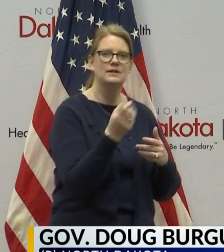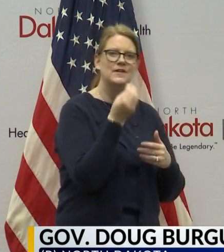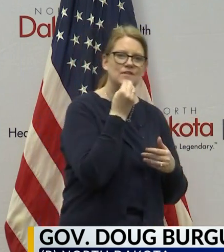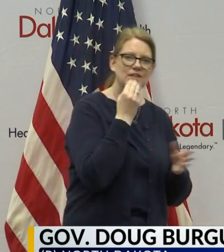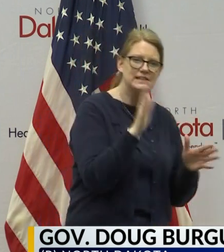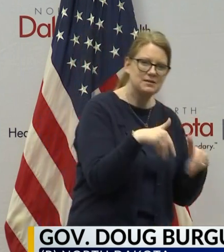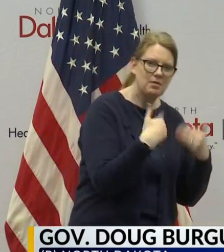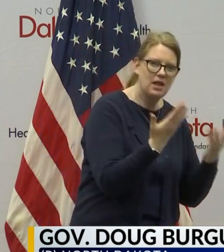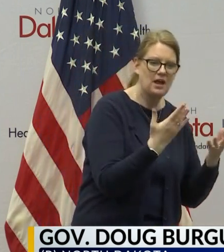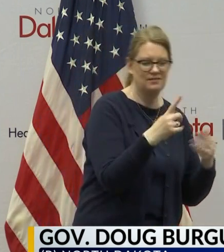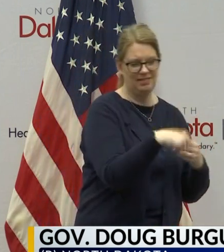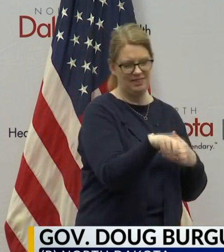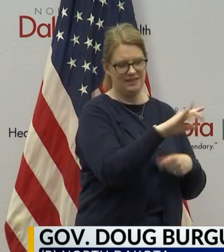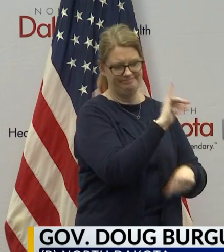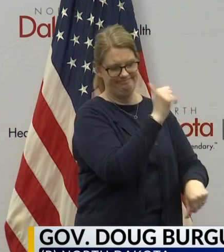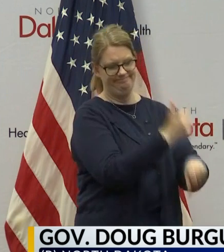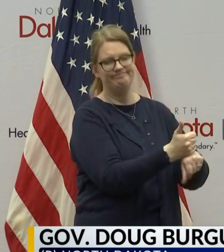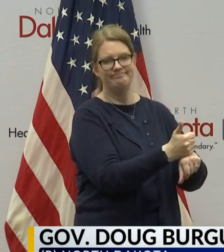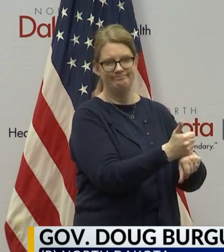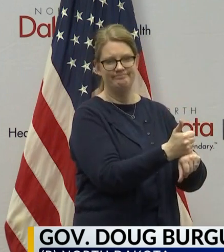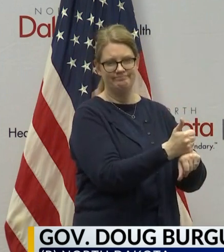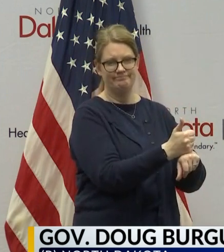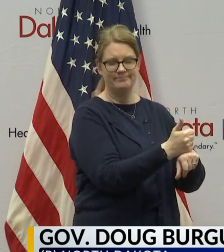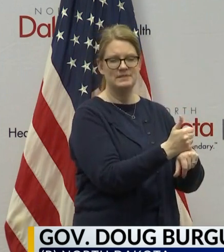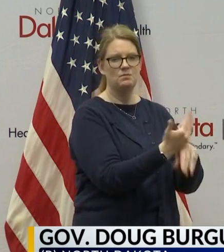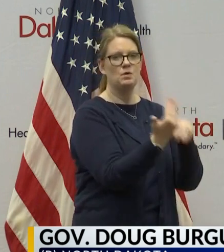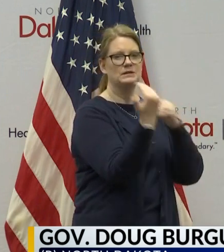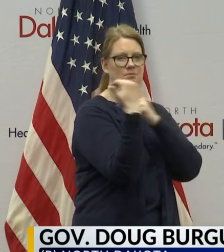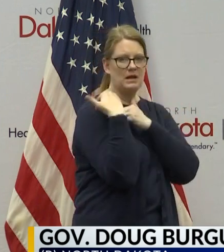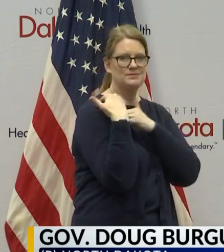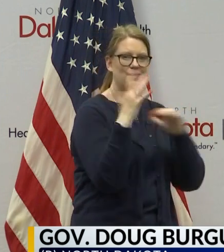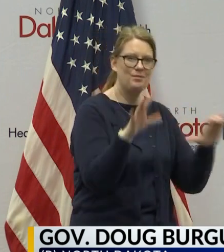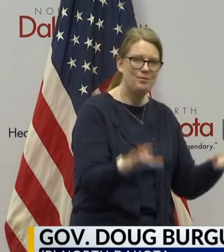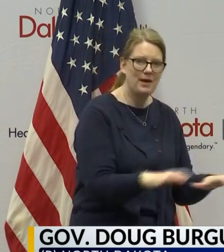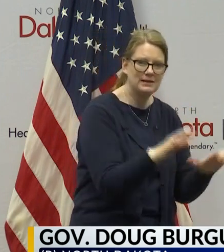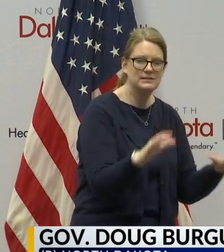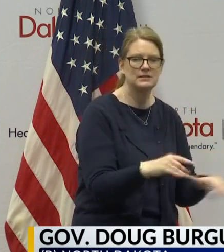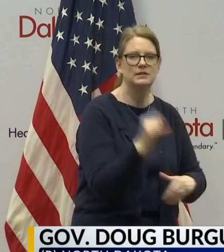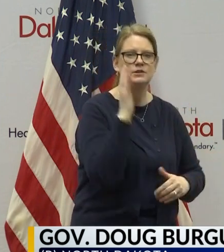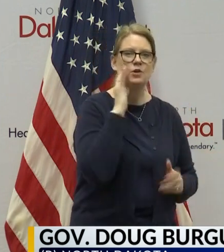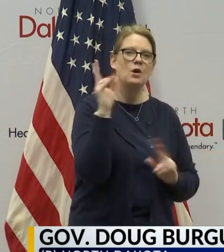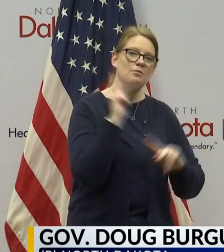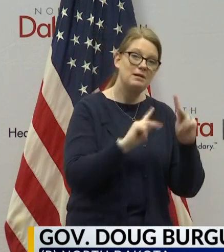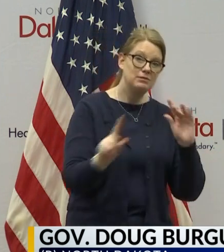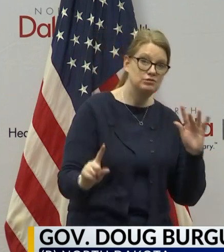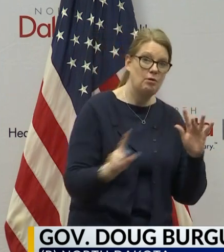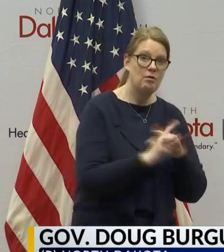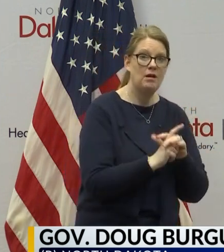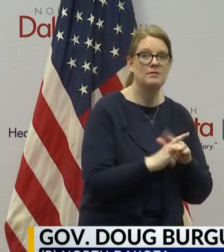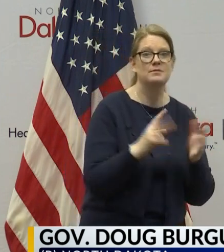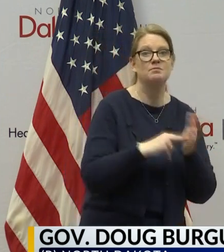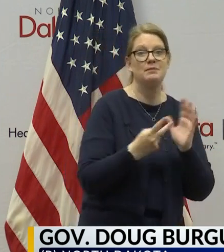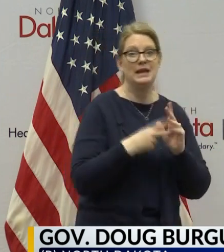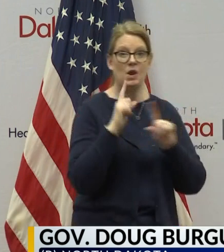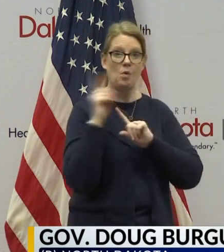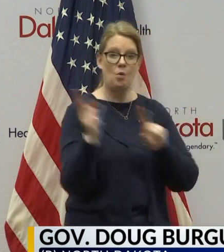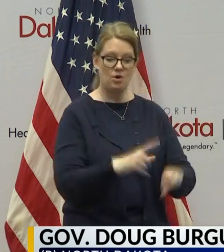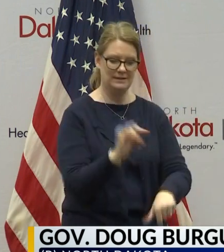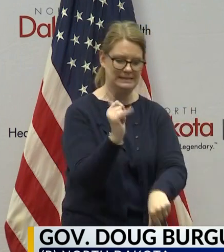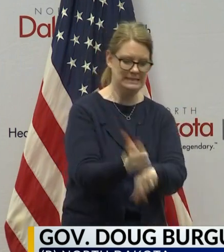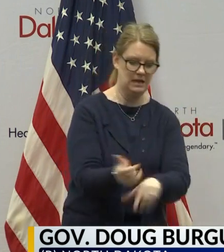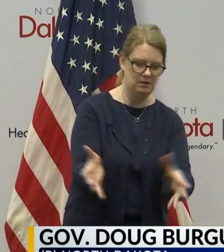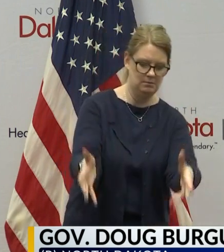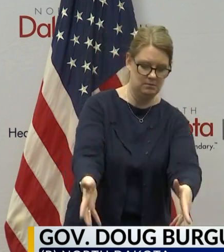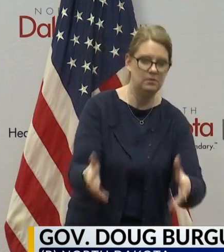very responsible practices such as when people are coming, they've got their order already set out for them to pick up